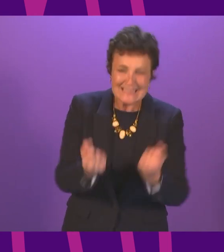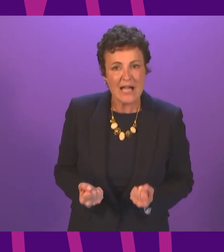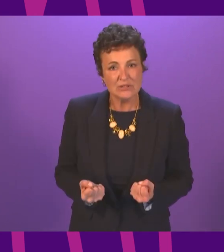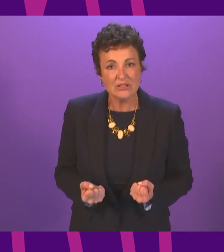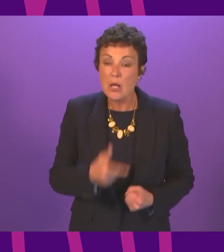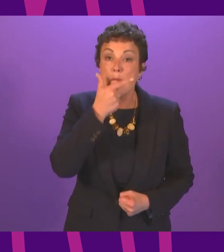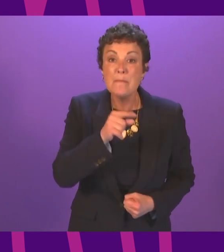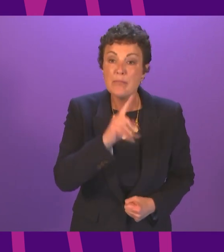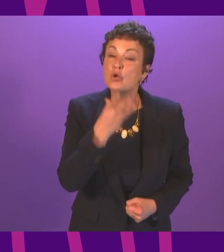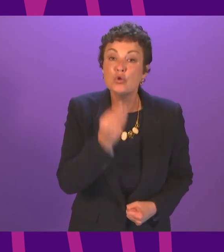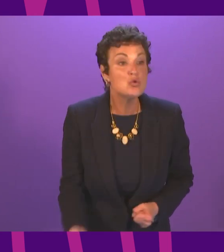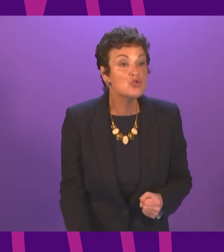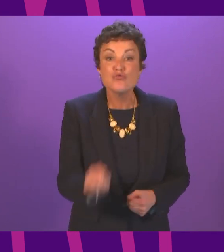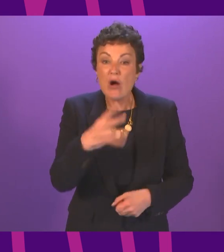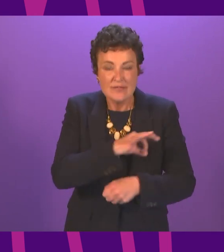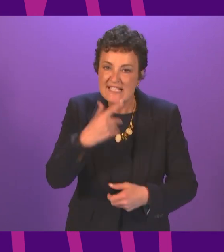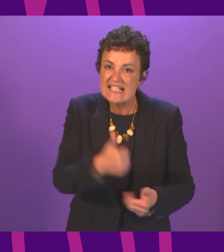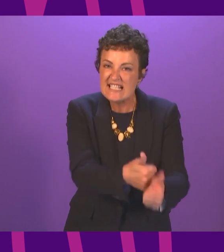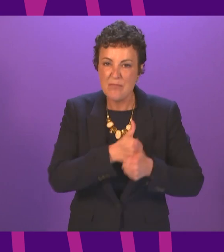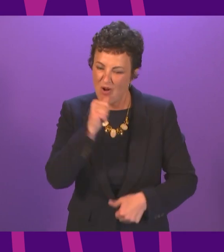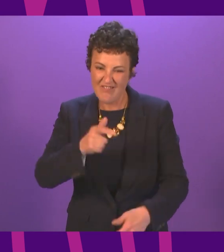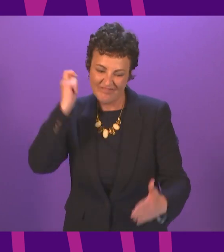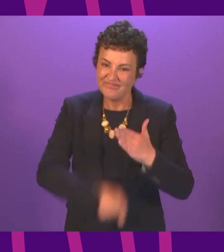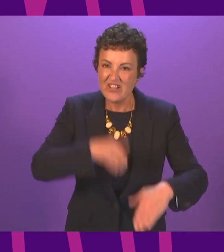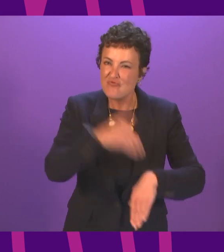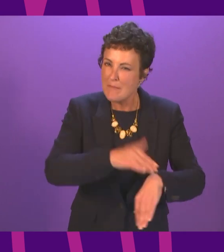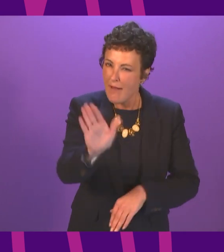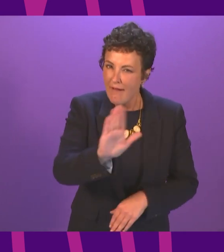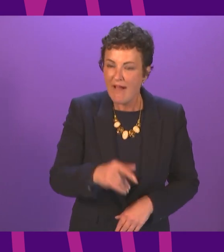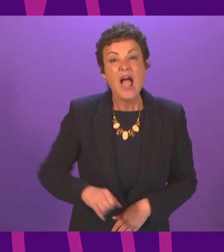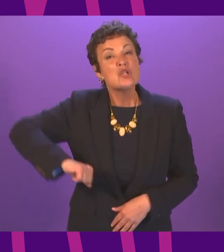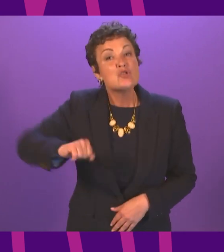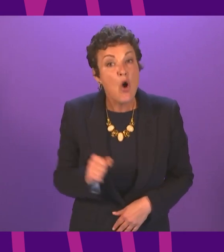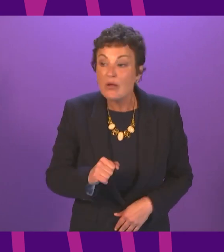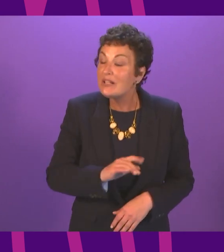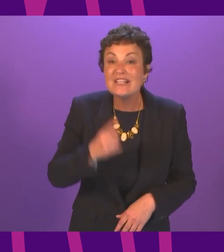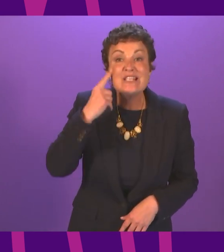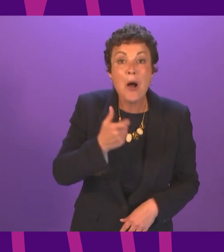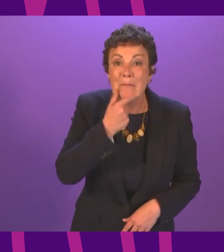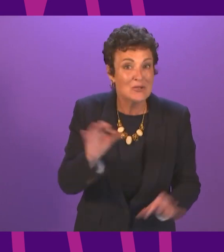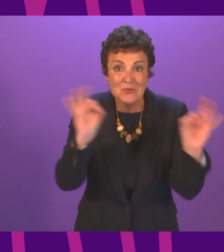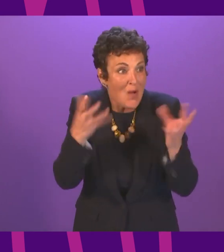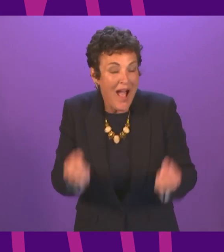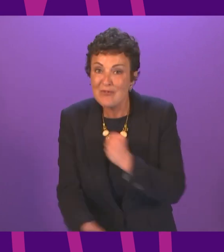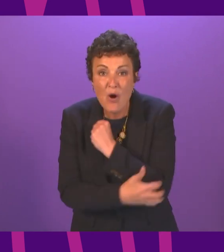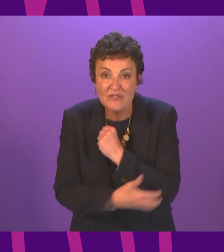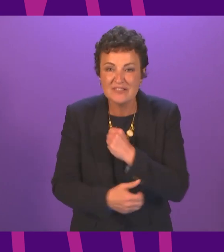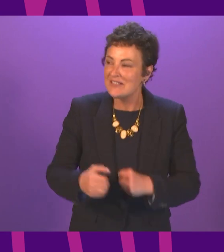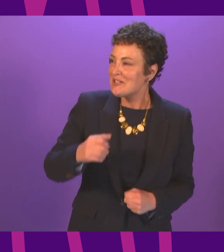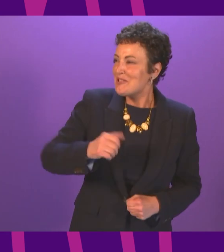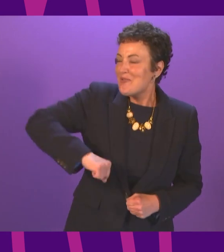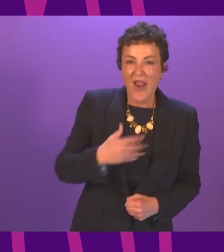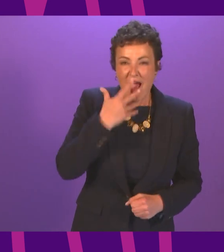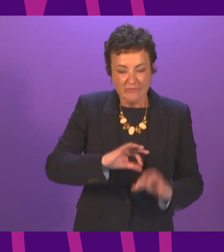where people who use drugs get the support they need not a criminal record a Scotland where no young person grows up in poverty a Scotland with a social